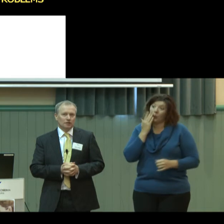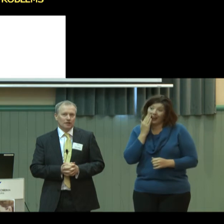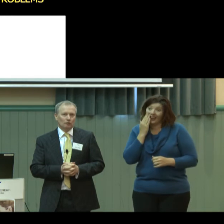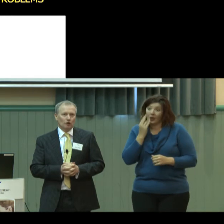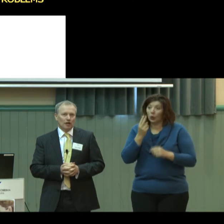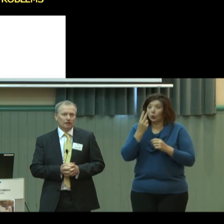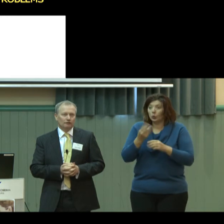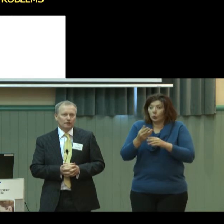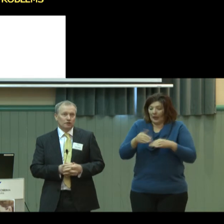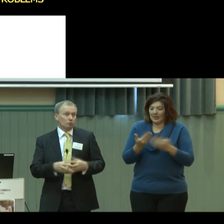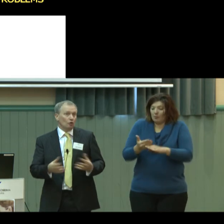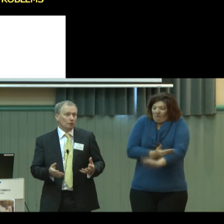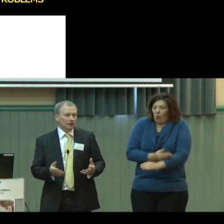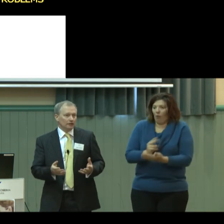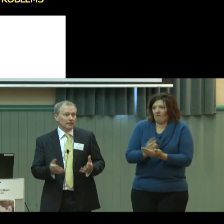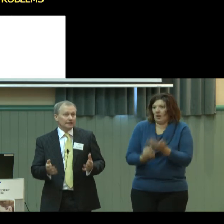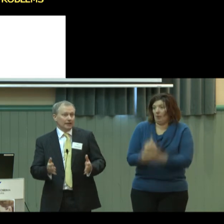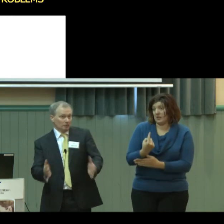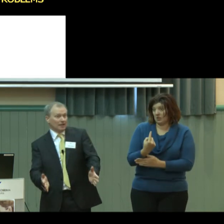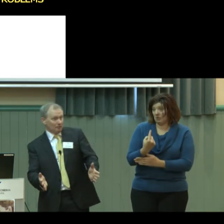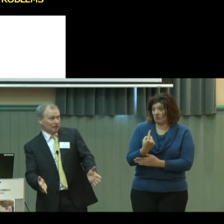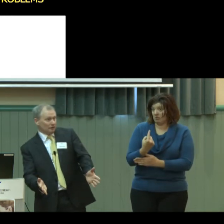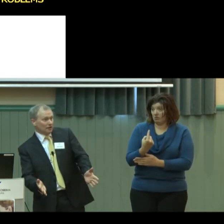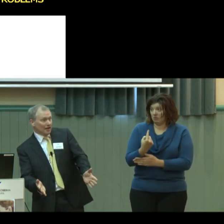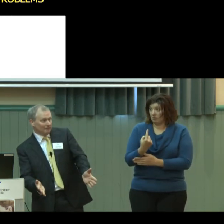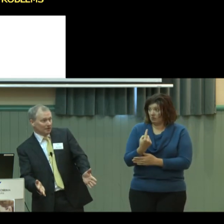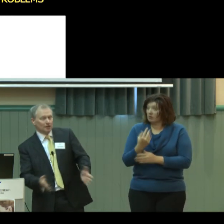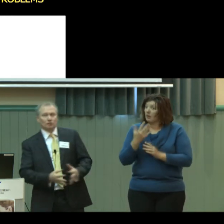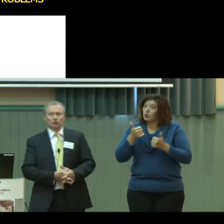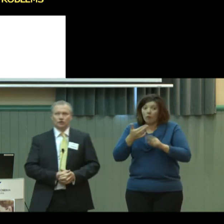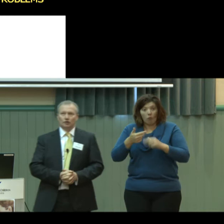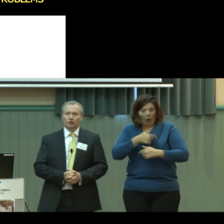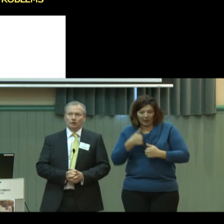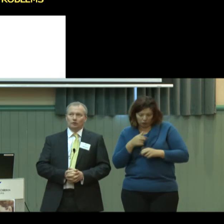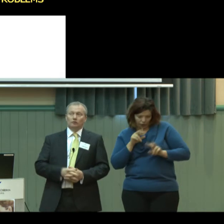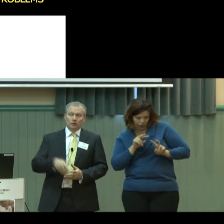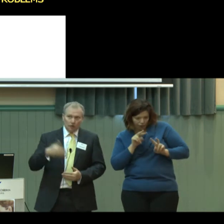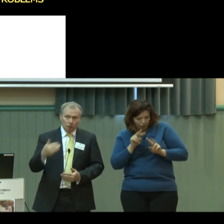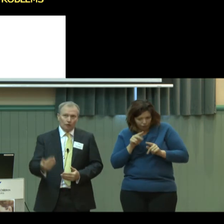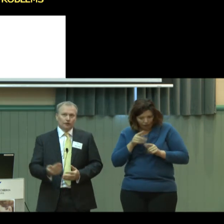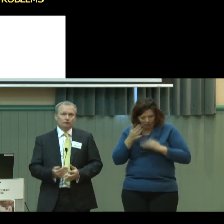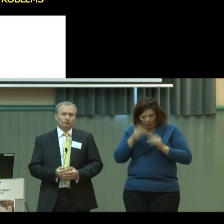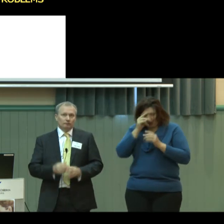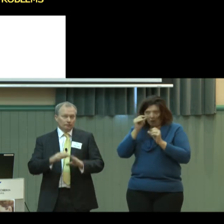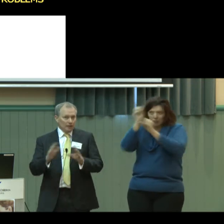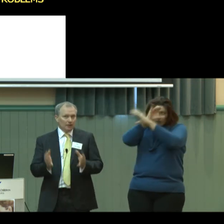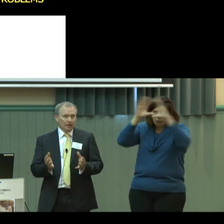understand what kind of support we might need to give him in that period of time, but also the importance of him getting